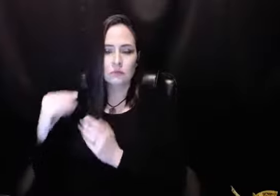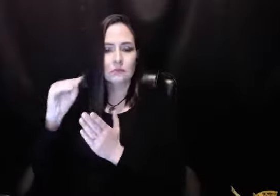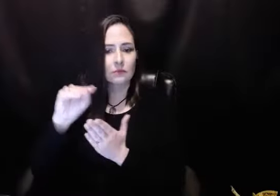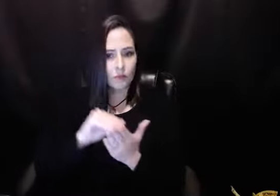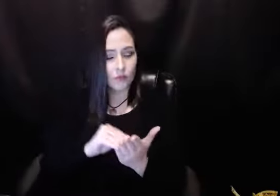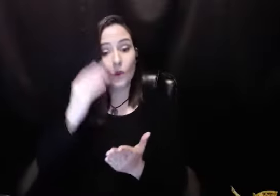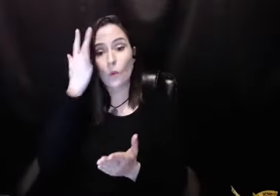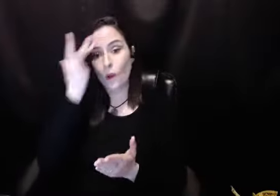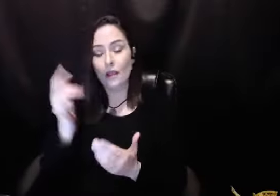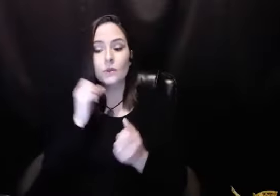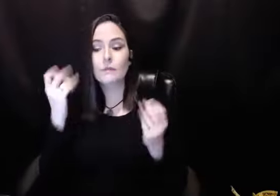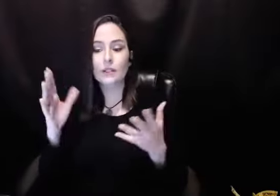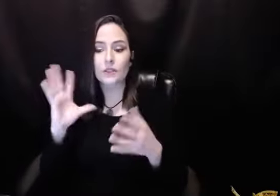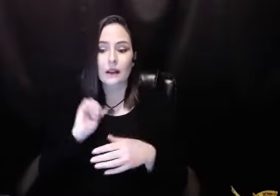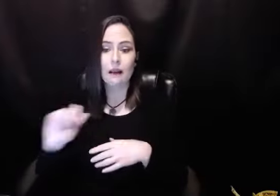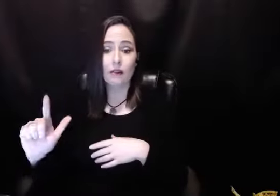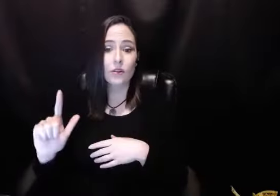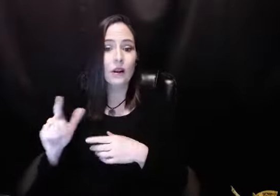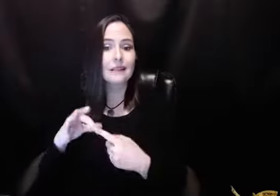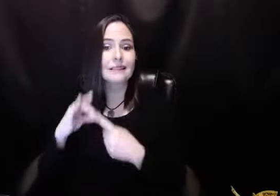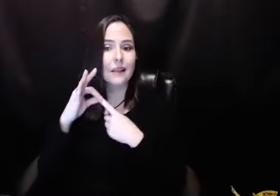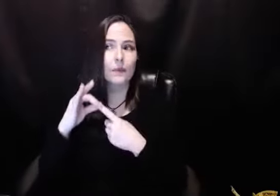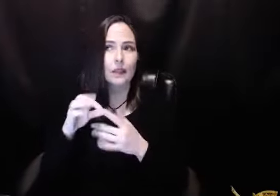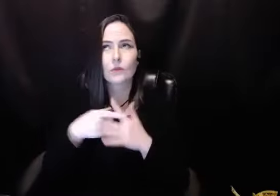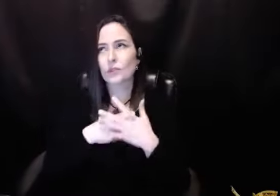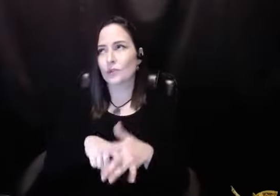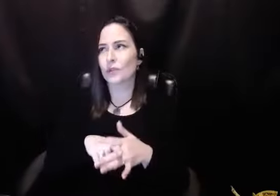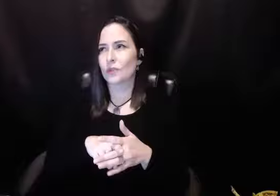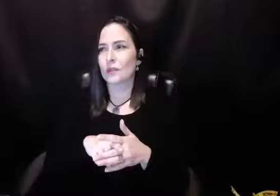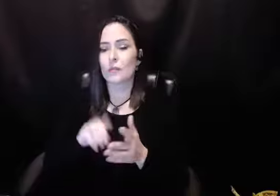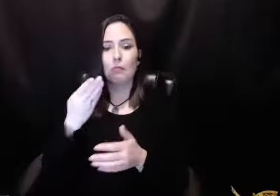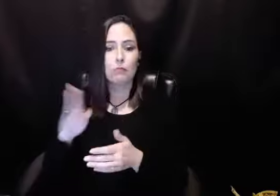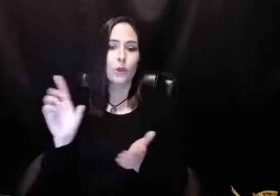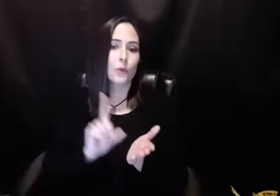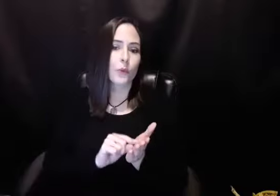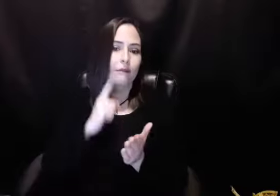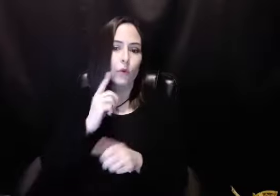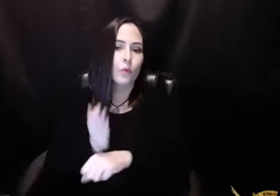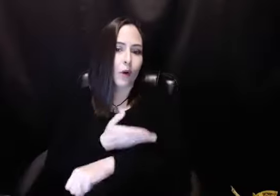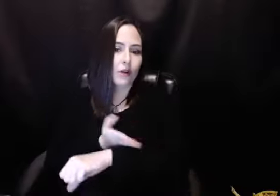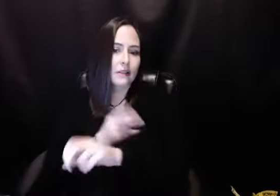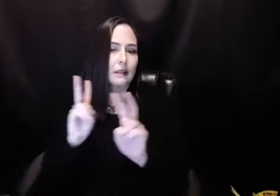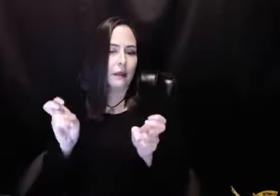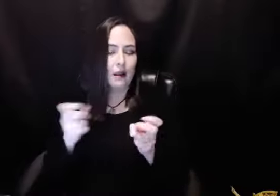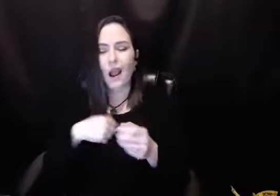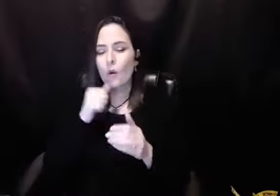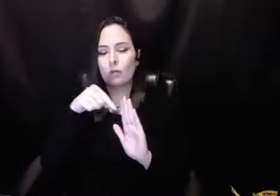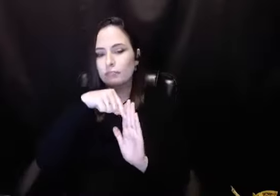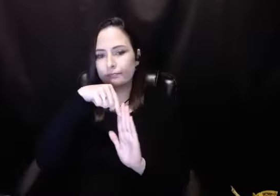fourth and fifth step. And because back then, we didn't have very much in Al-Anon except the original blueprint for progress.